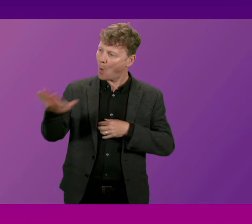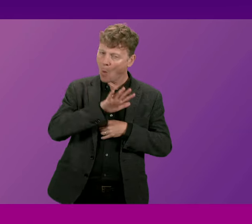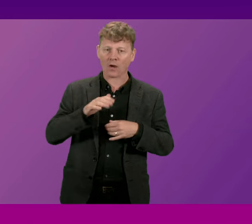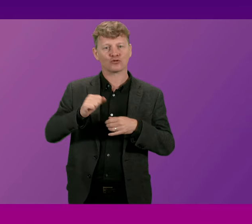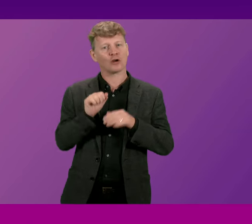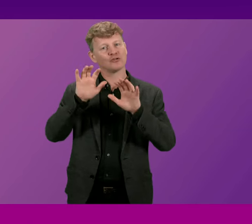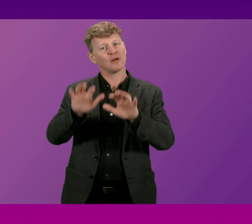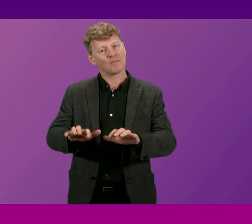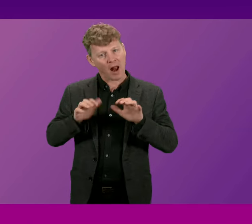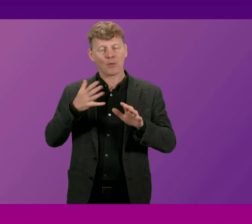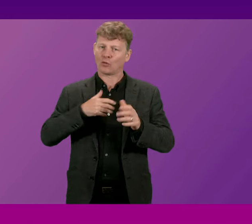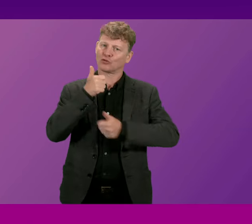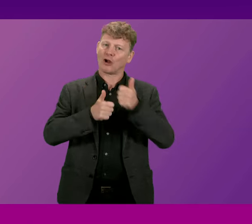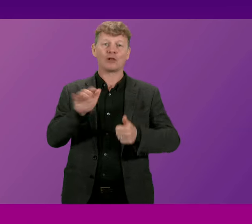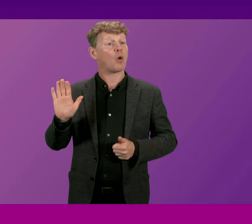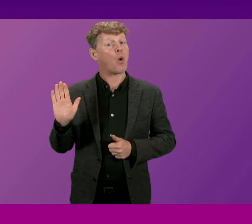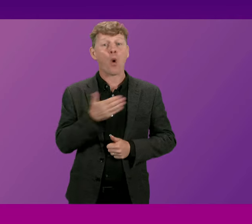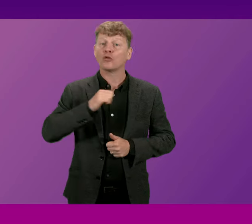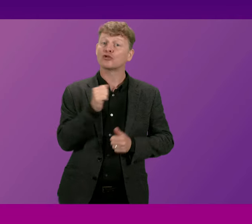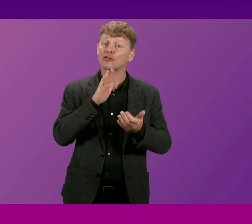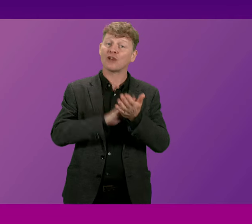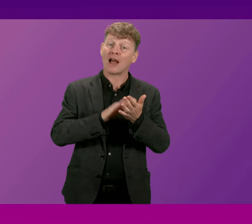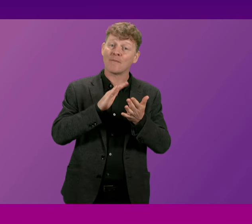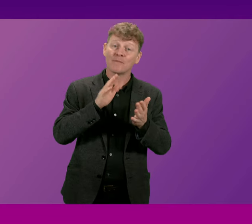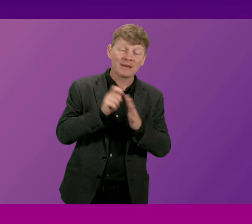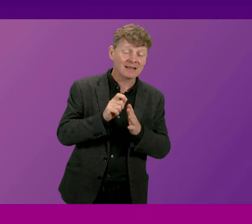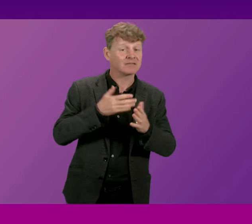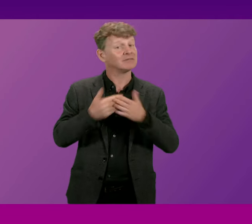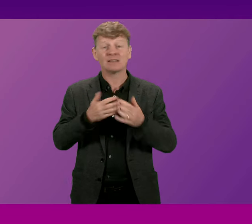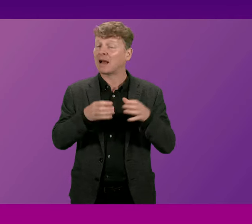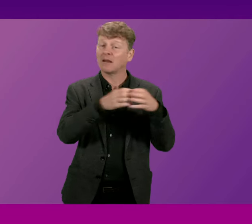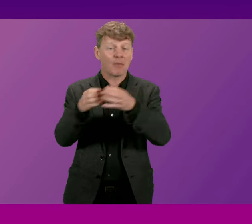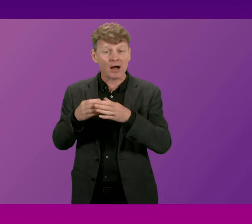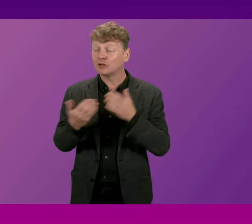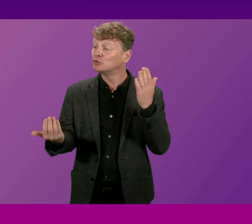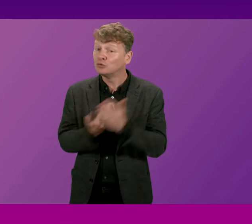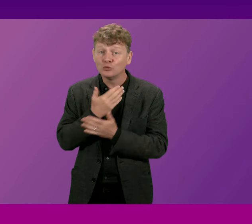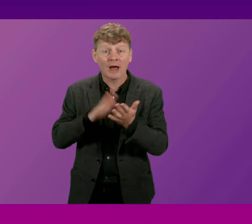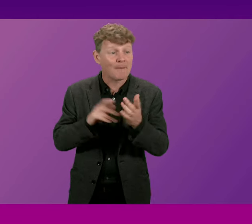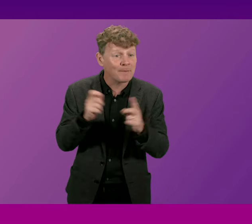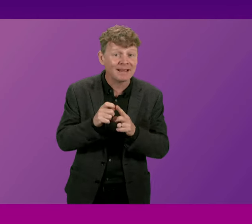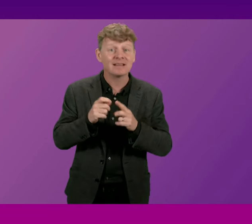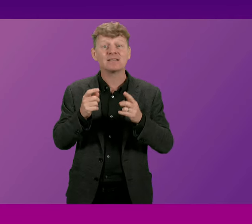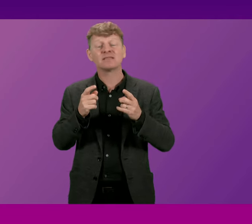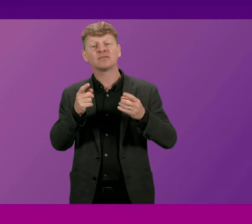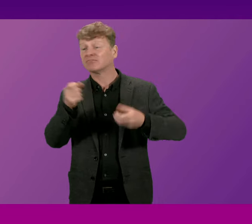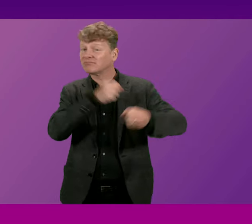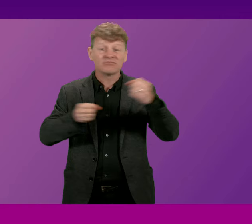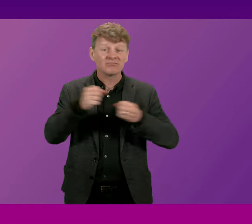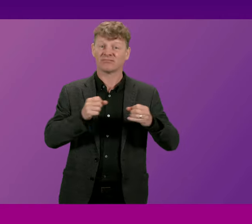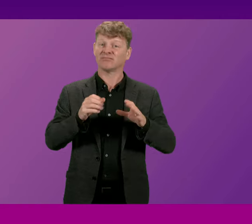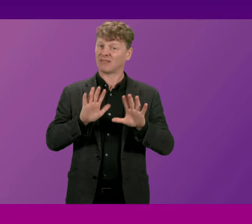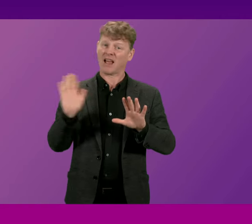all of Scotland's MPs new or returning regardless of party who've been elected to represent and deliver for the people of Scotland.